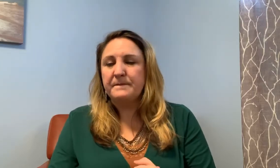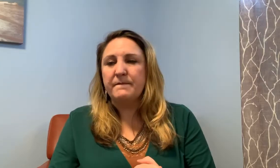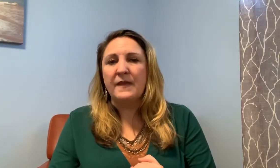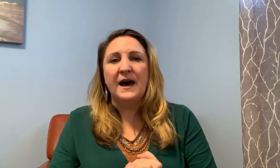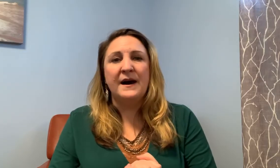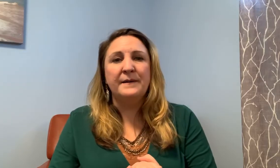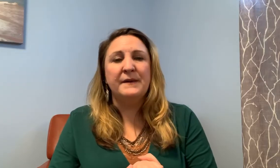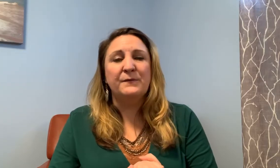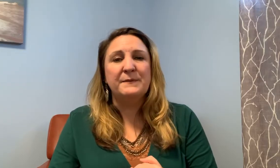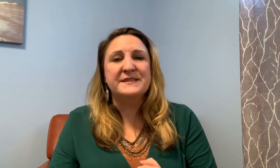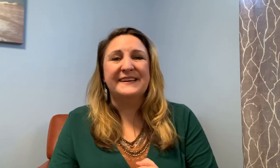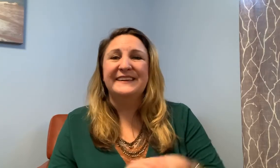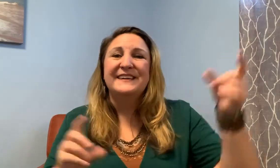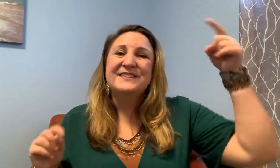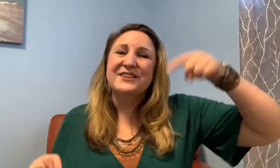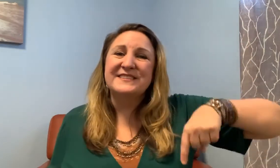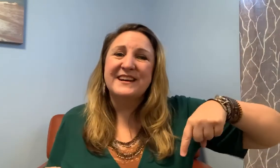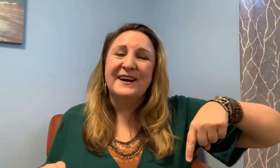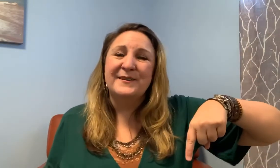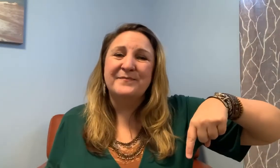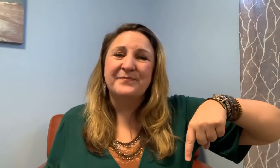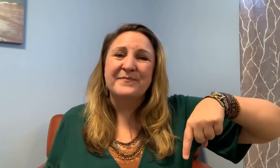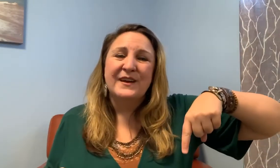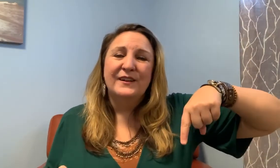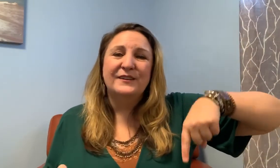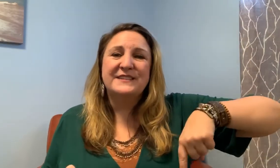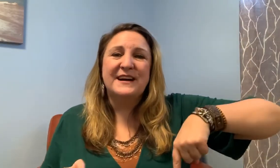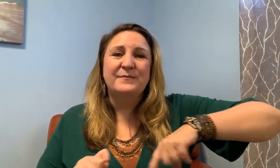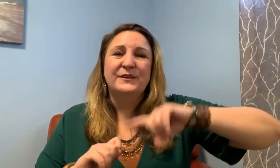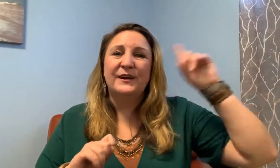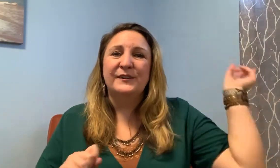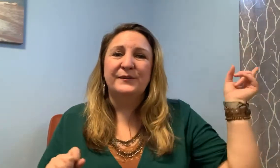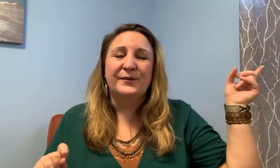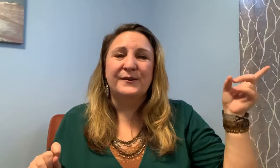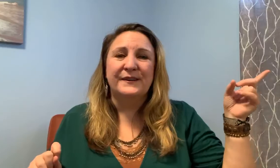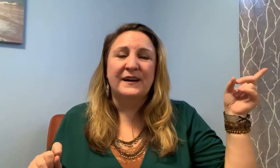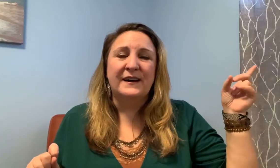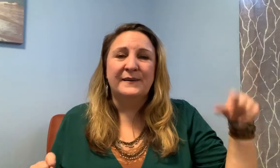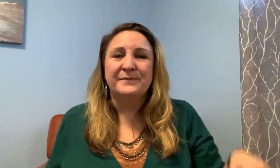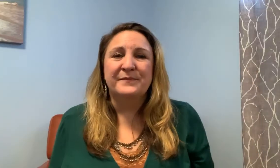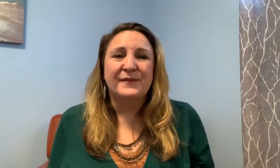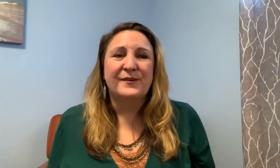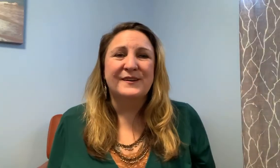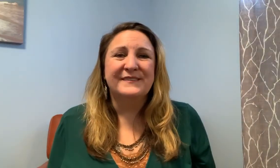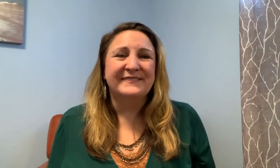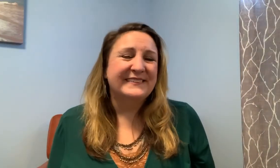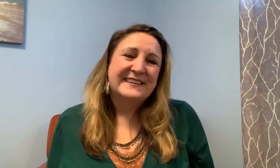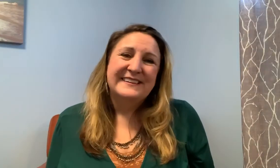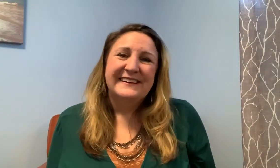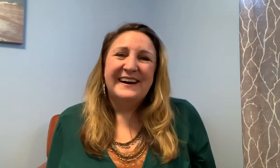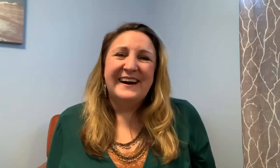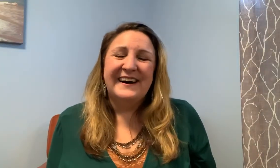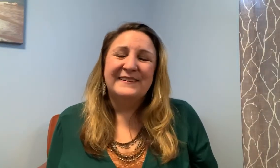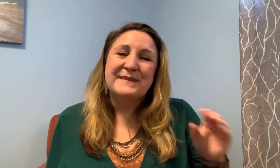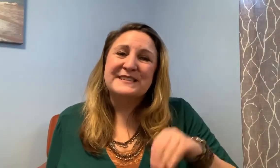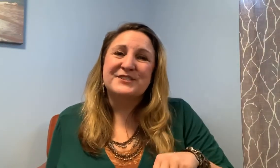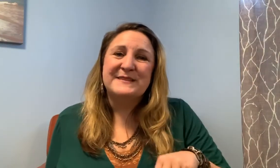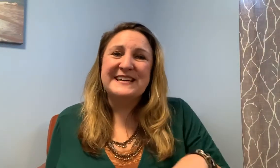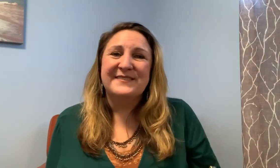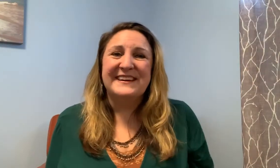on my website just look down below or message me down there